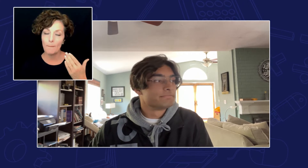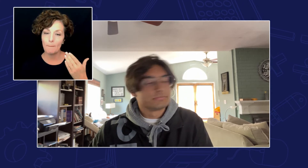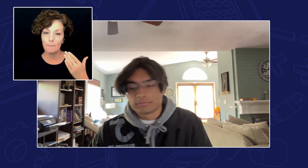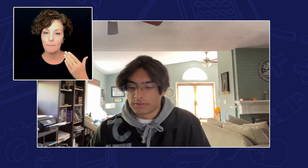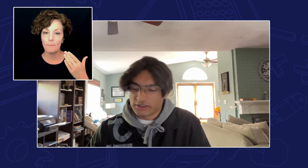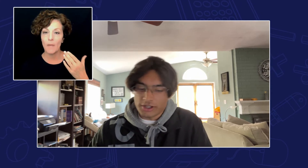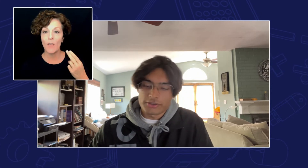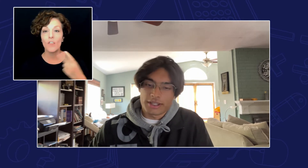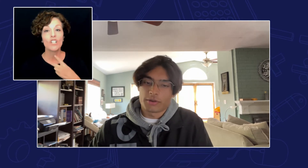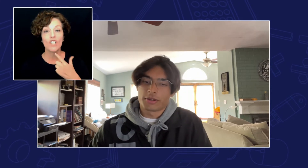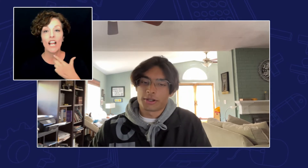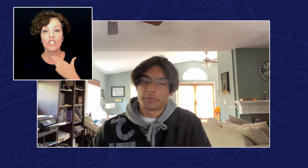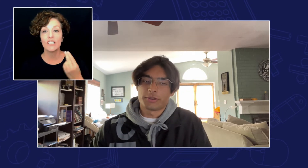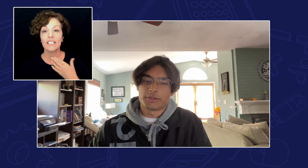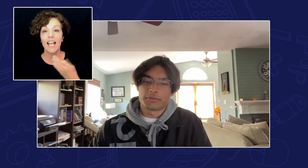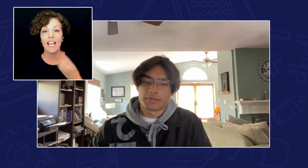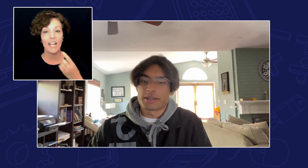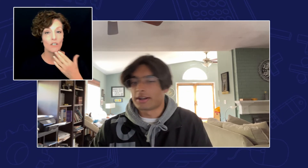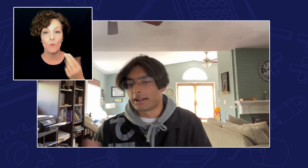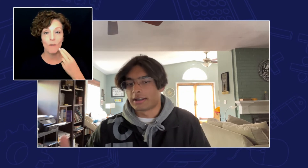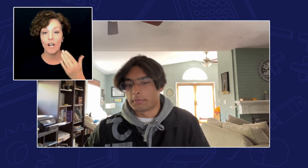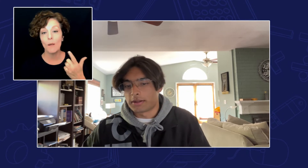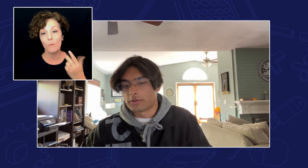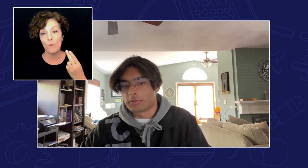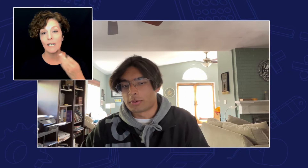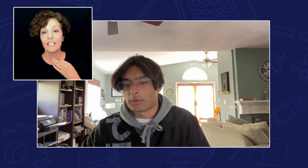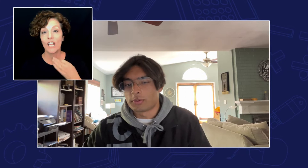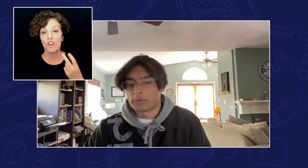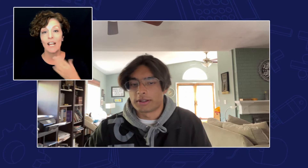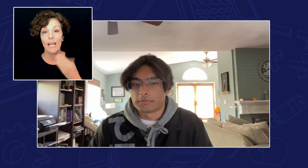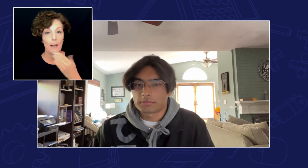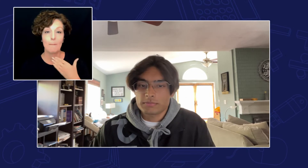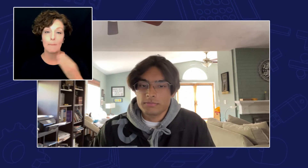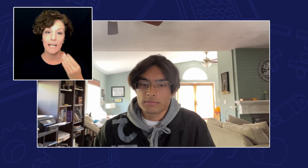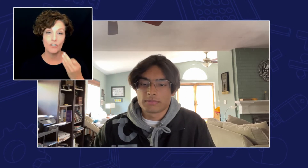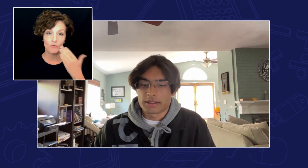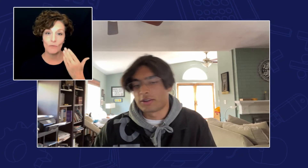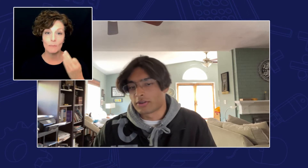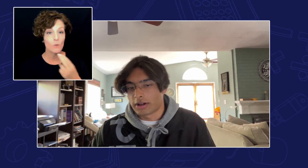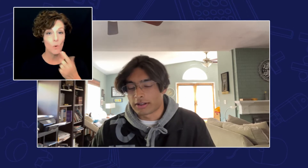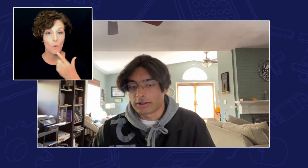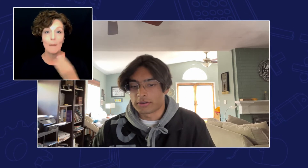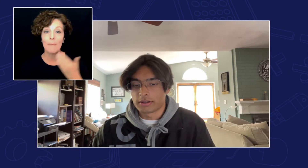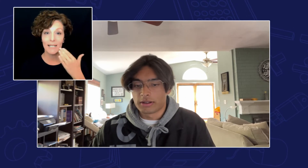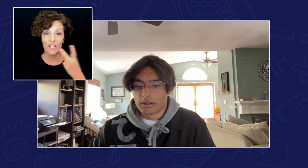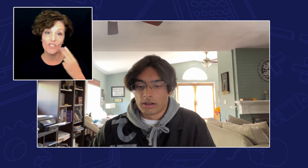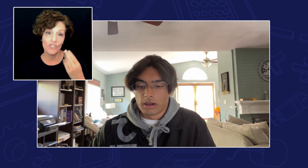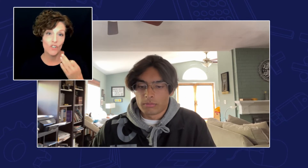the challenges I had to overcome was hearing in a mainstream school when like teachers are talking to you but